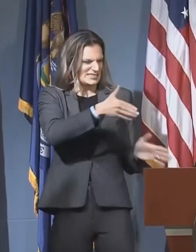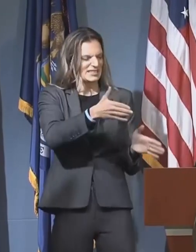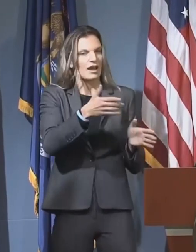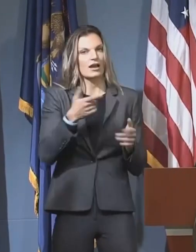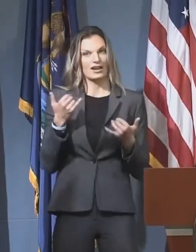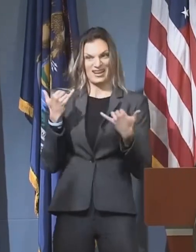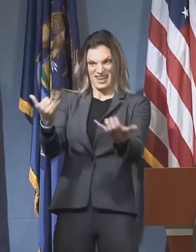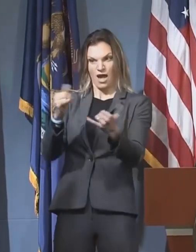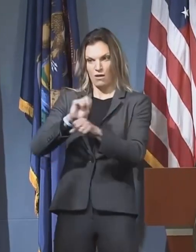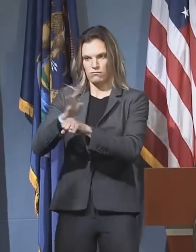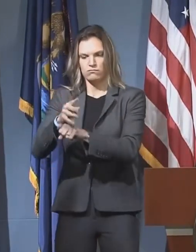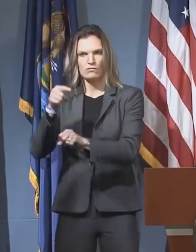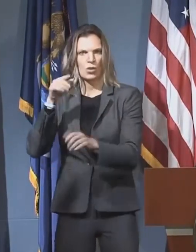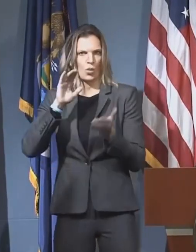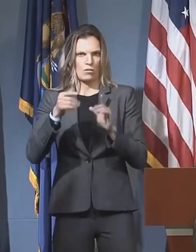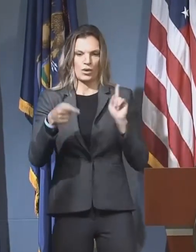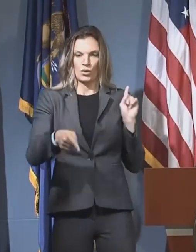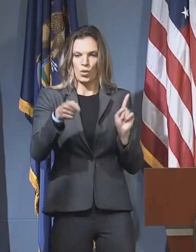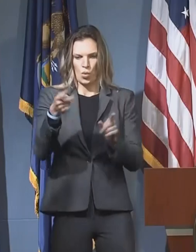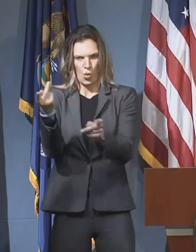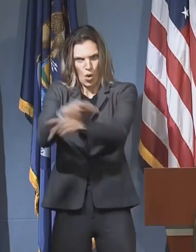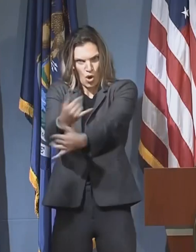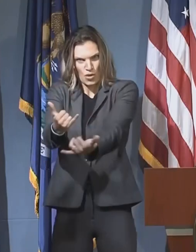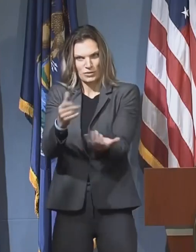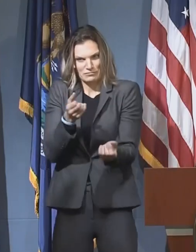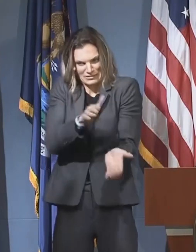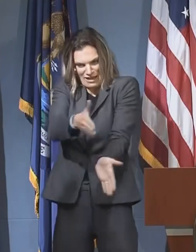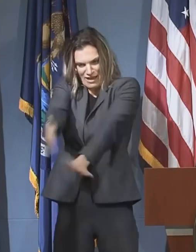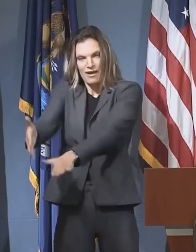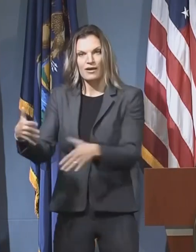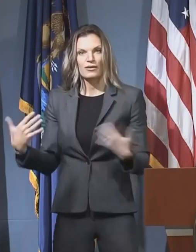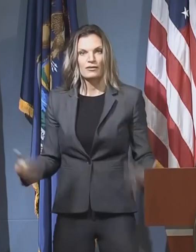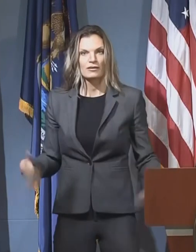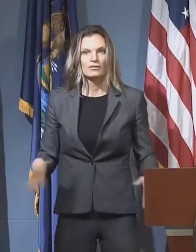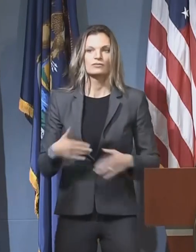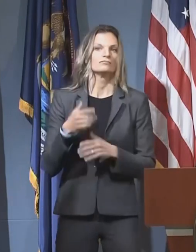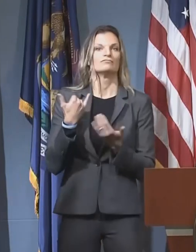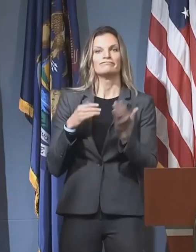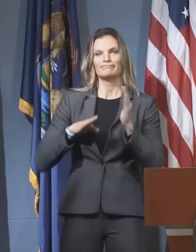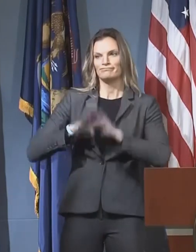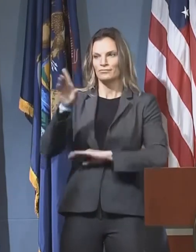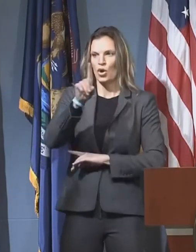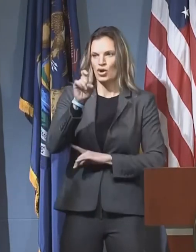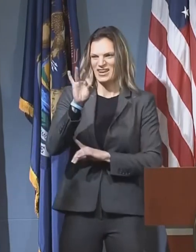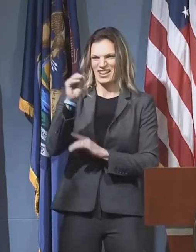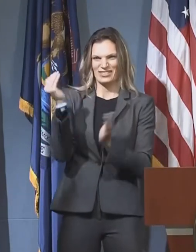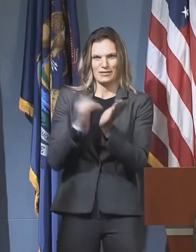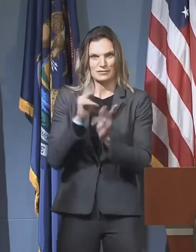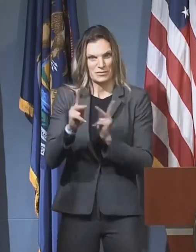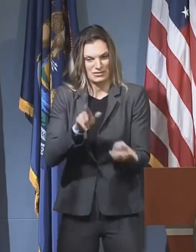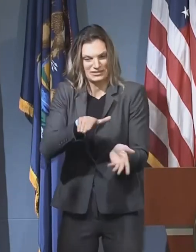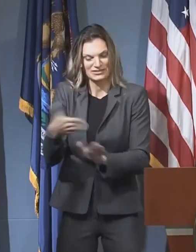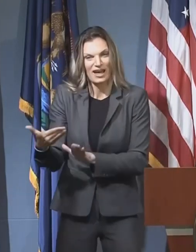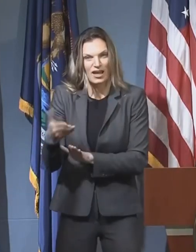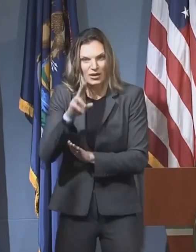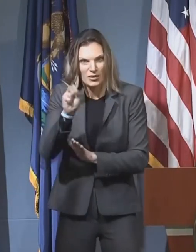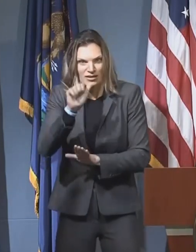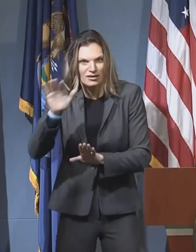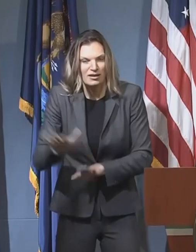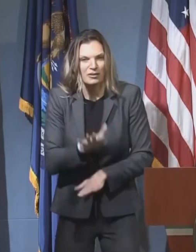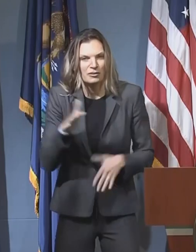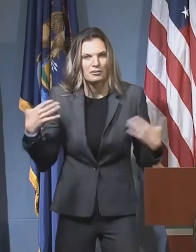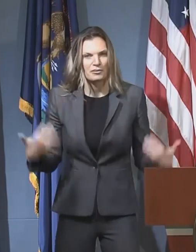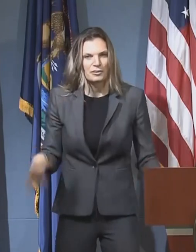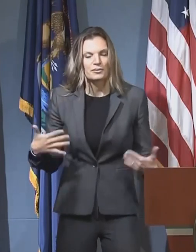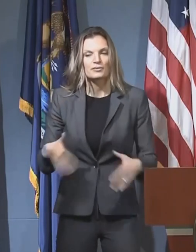on the day that we hit 190,000, exceeded 190,000 people dead in the United States, we learned